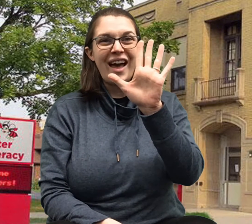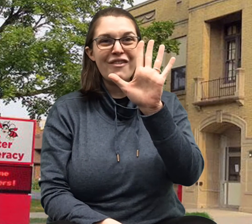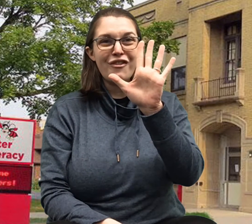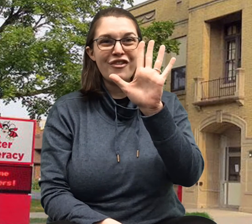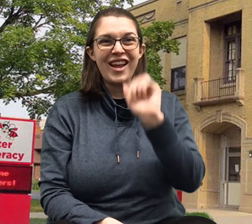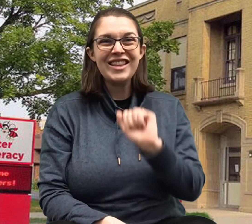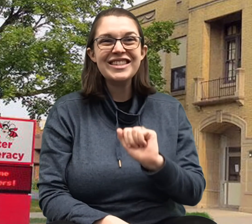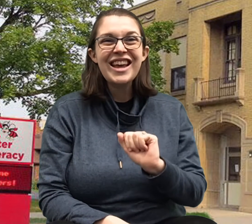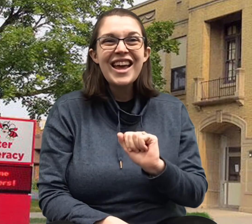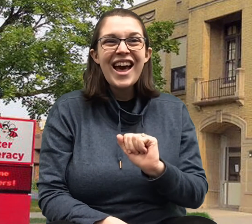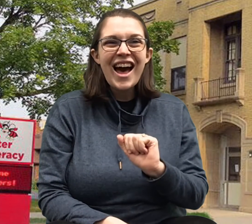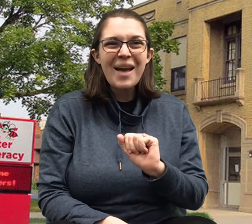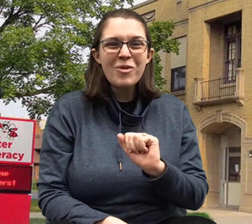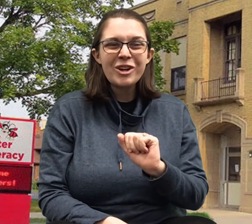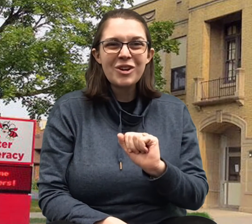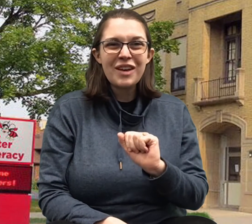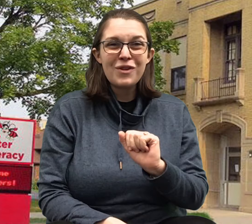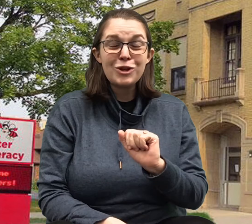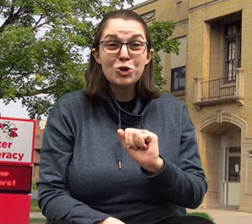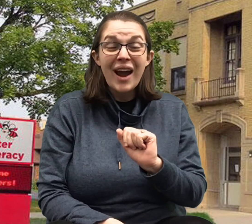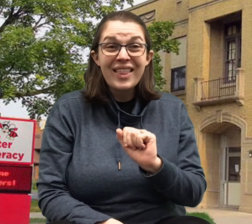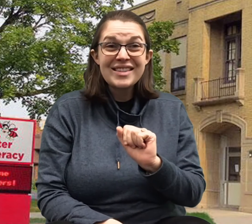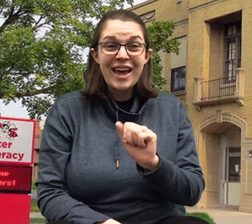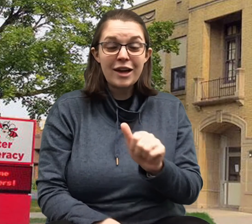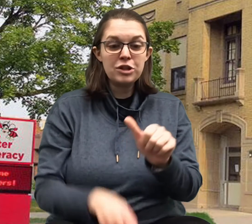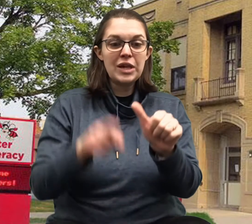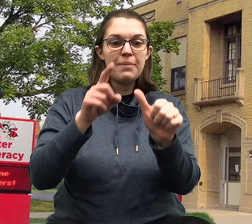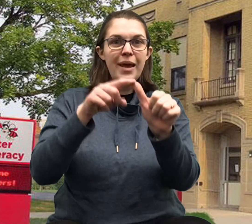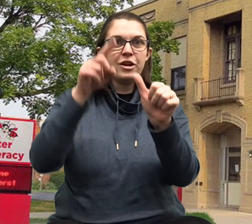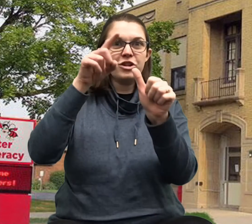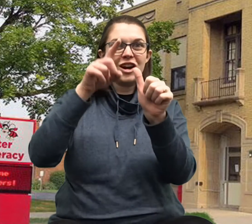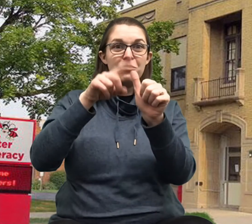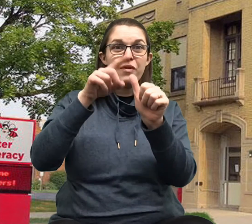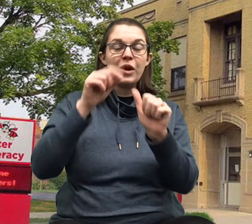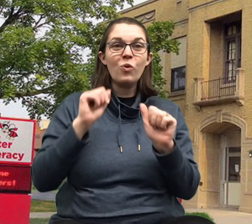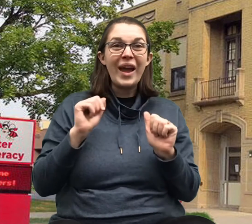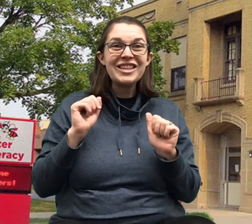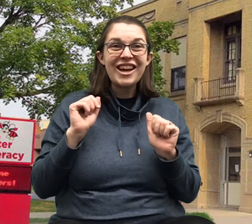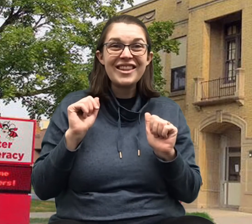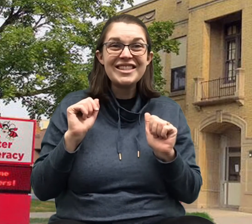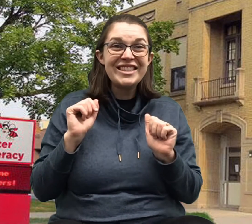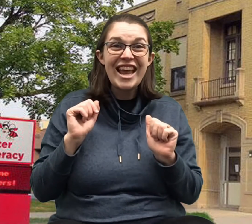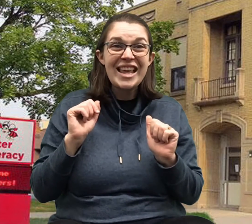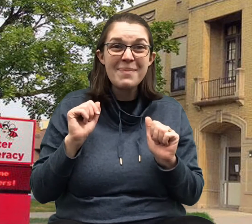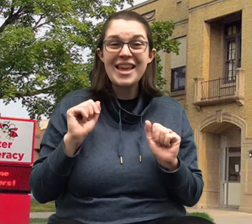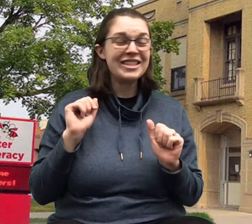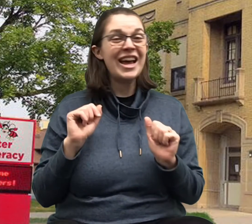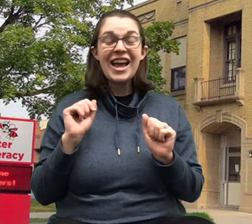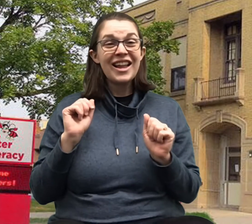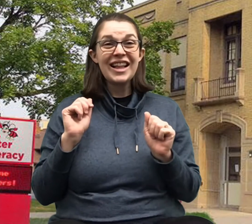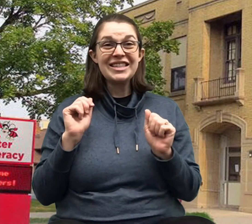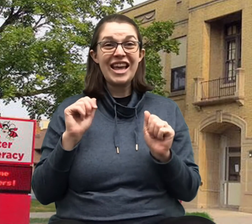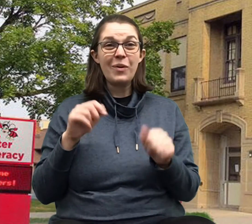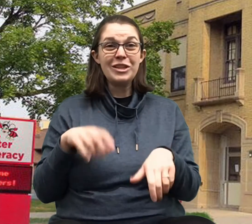friends. I'm wondering if you can try these actions and make sure you're moving right on the steady beat. Let's see how we do.